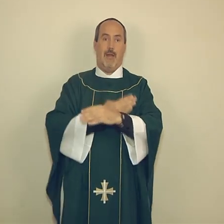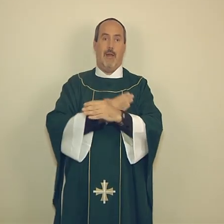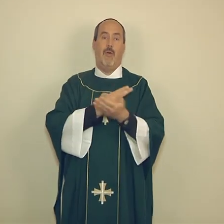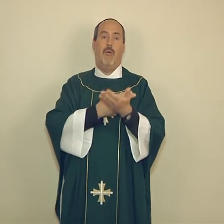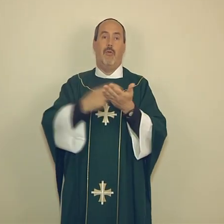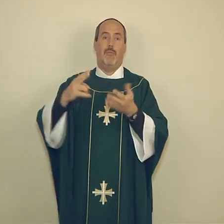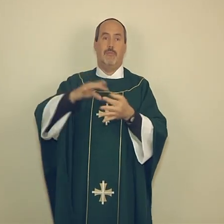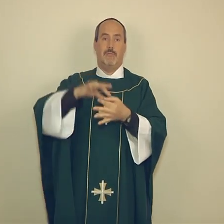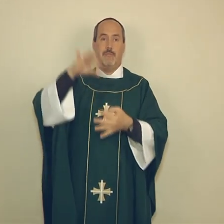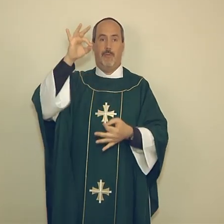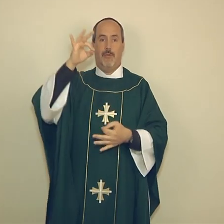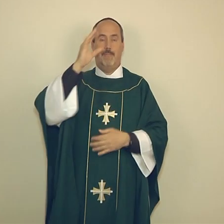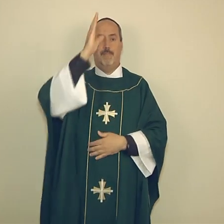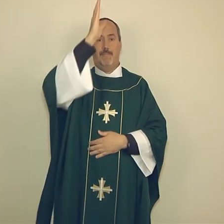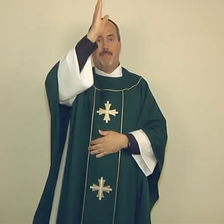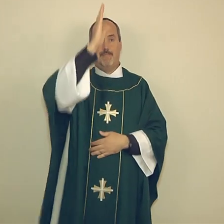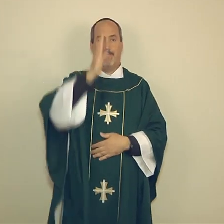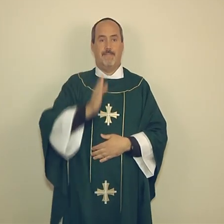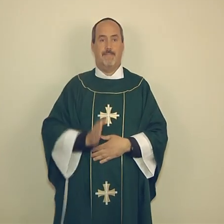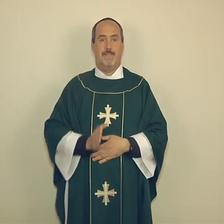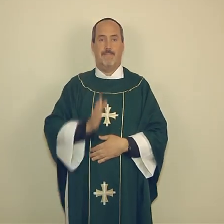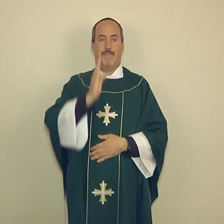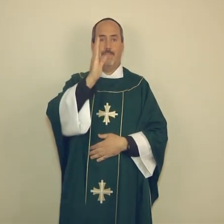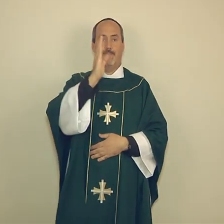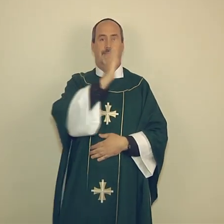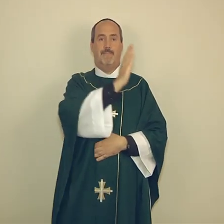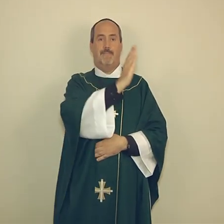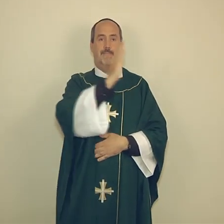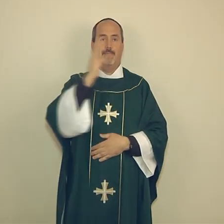The Father, and the Son, and the Holy Spirit.